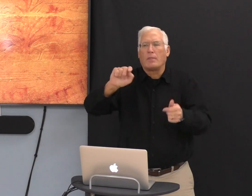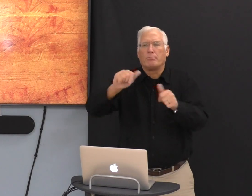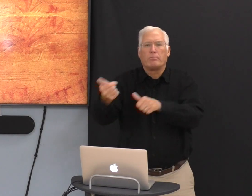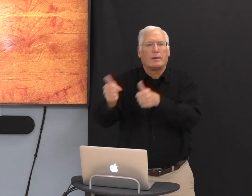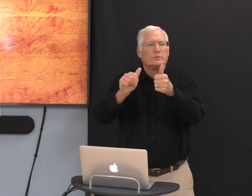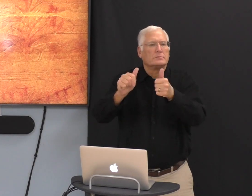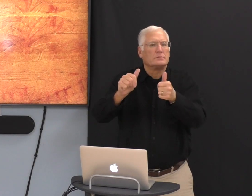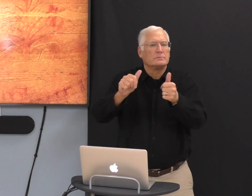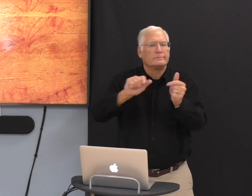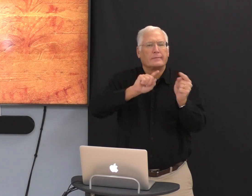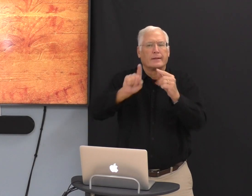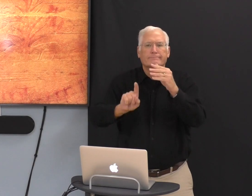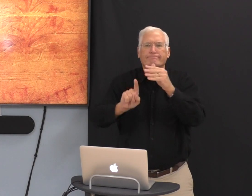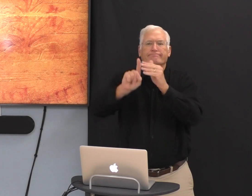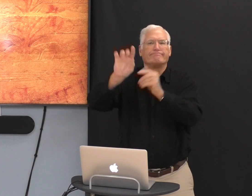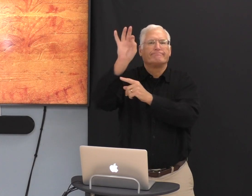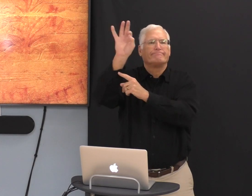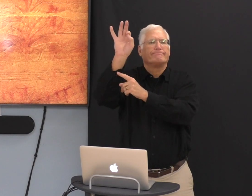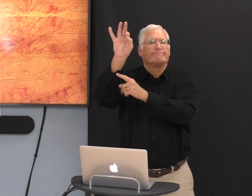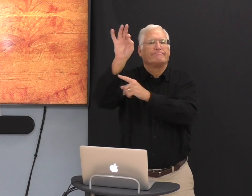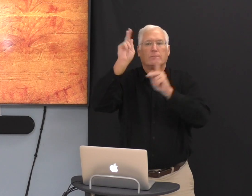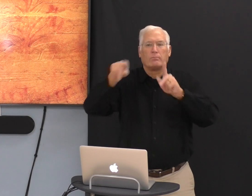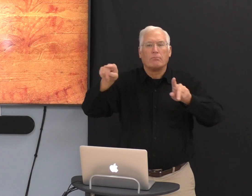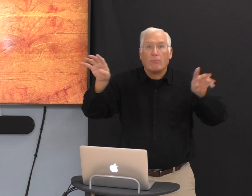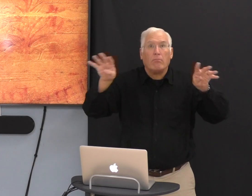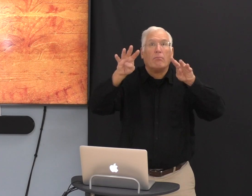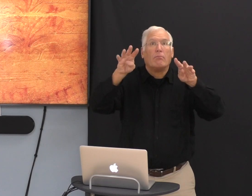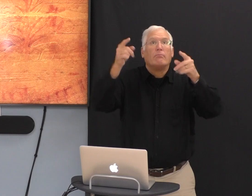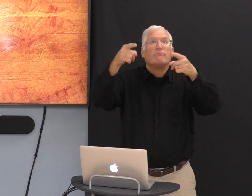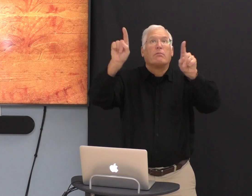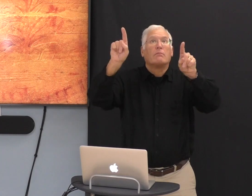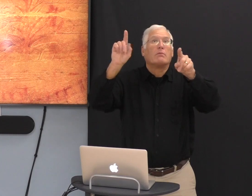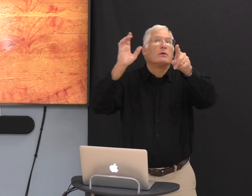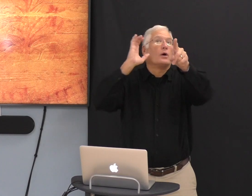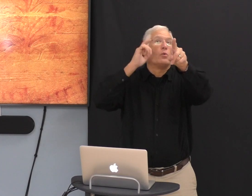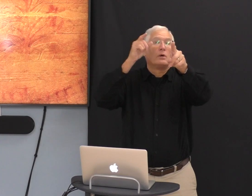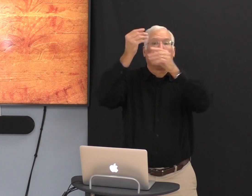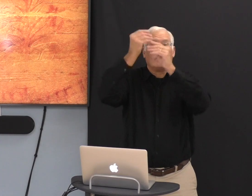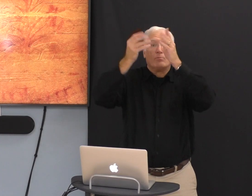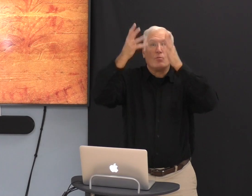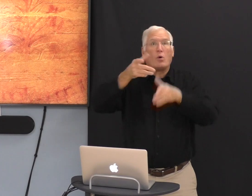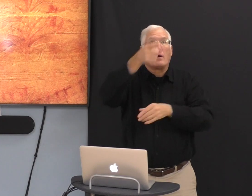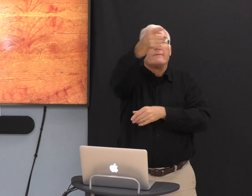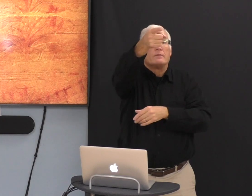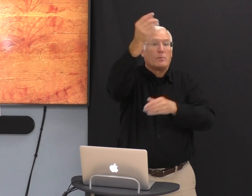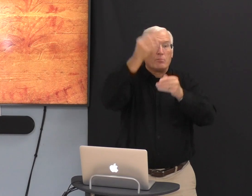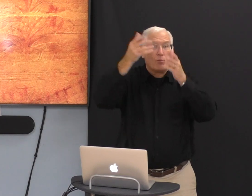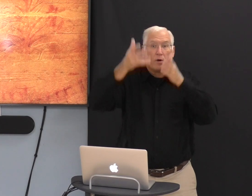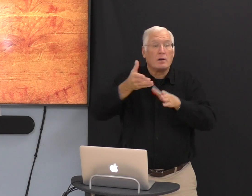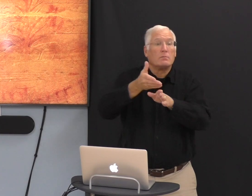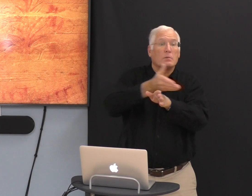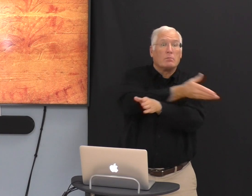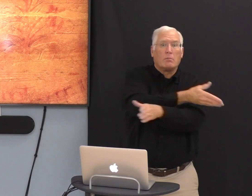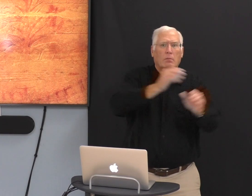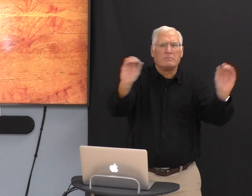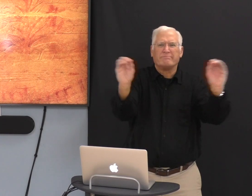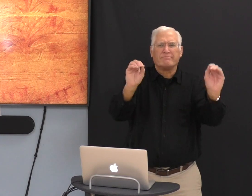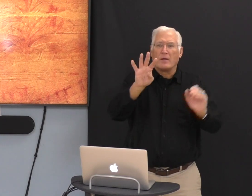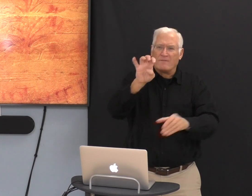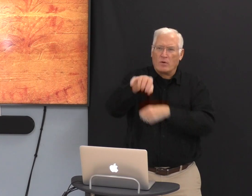And then John the Baptist appeared and started preaching. And he was a prophet. But